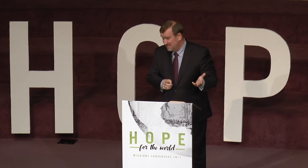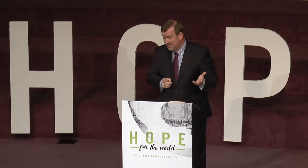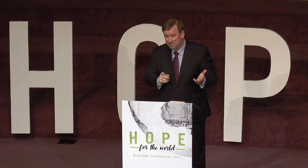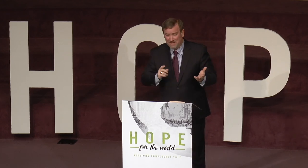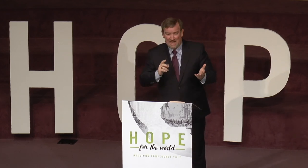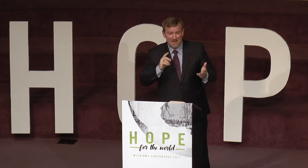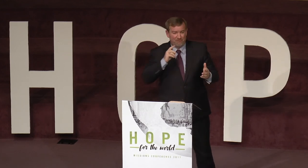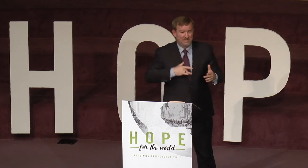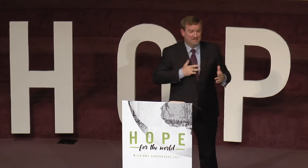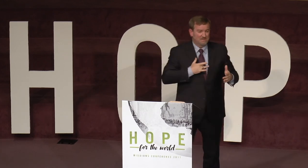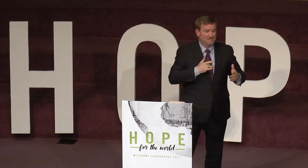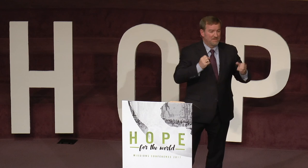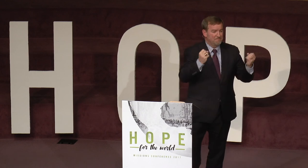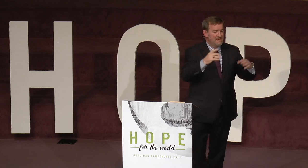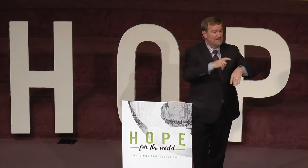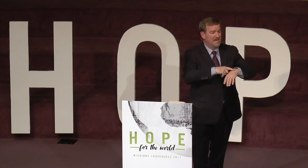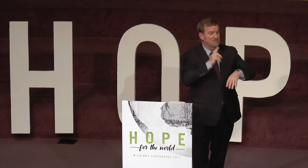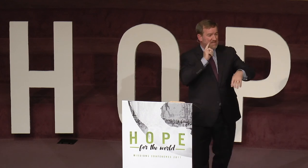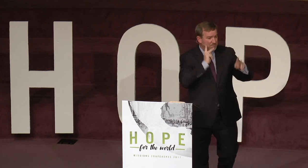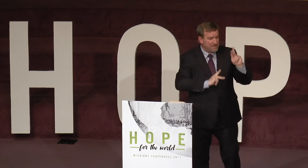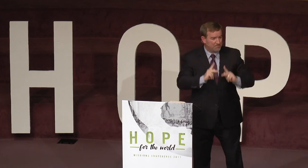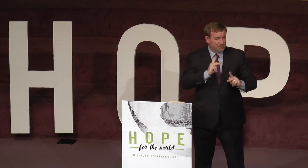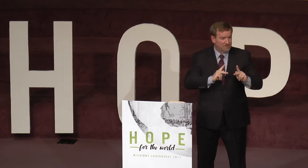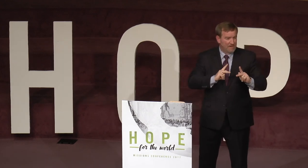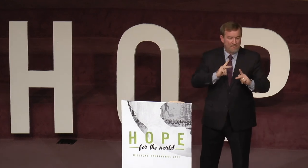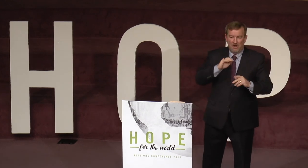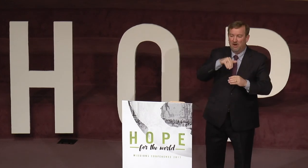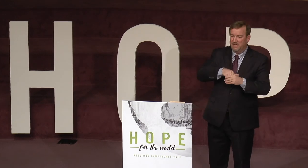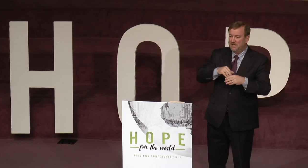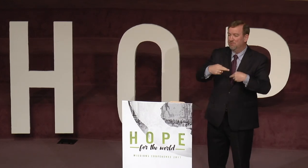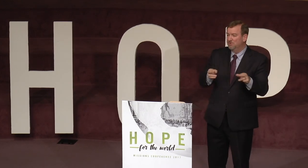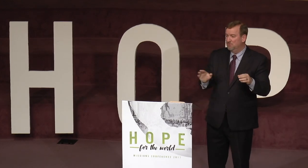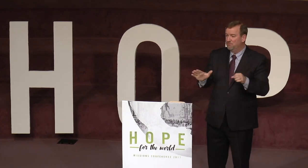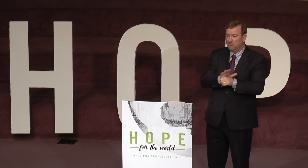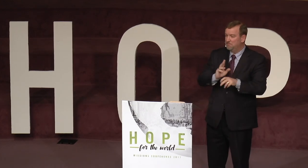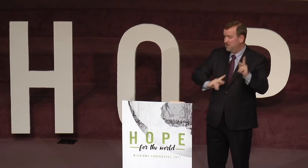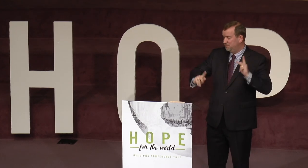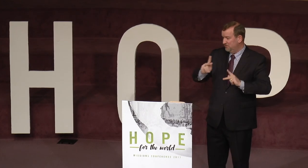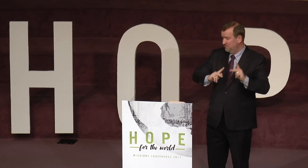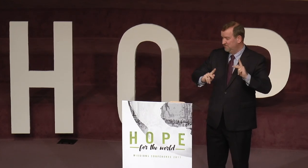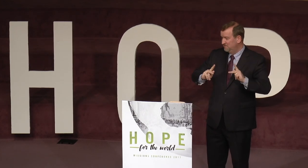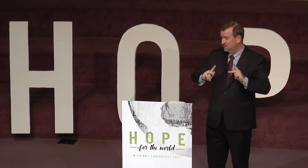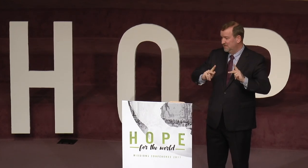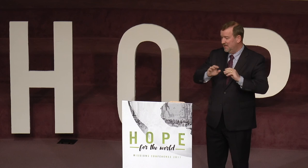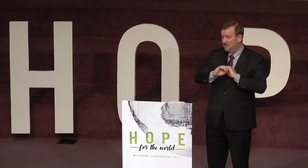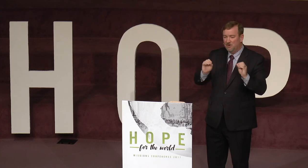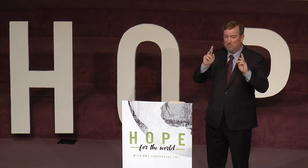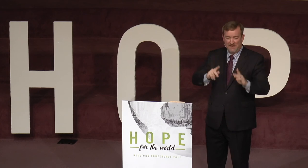But I feel that many times, deaf people are in a room full of people, and nobody